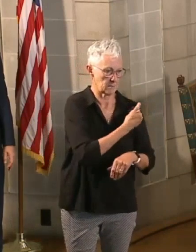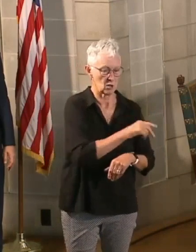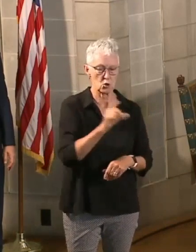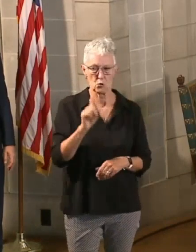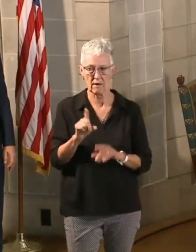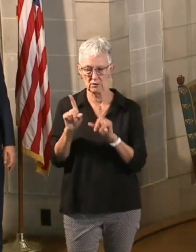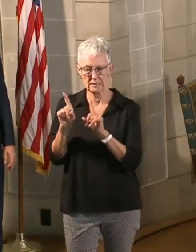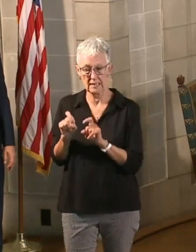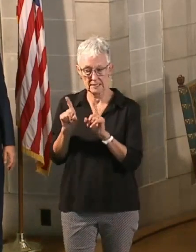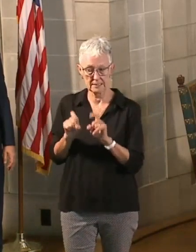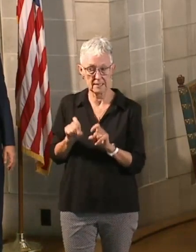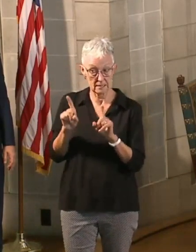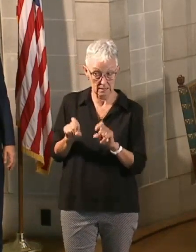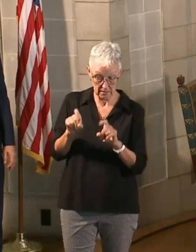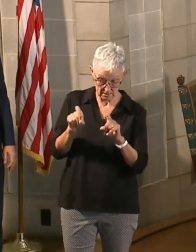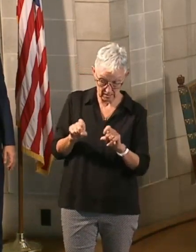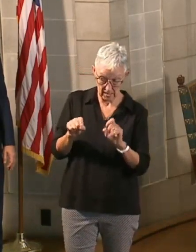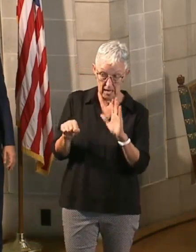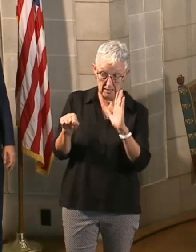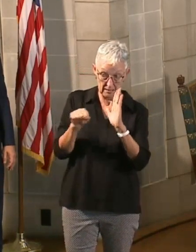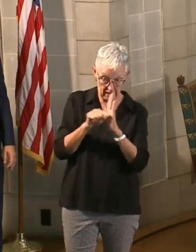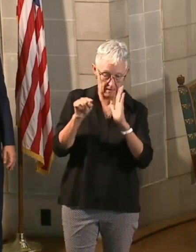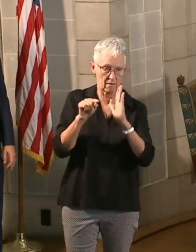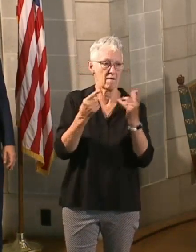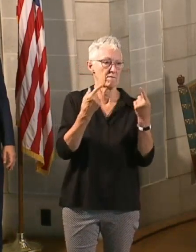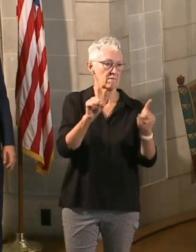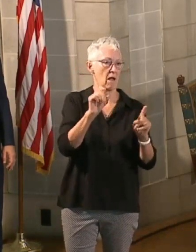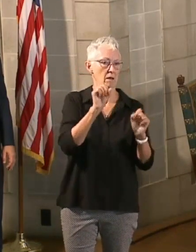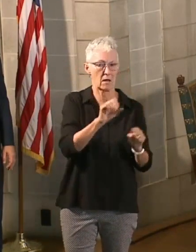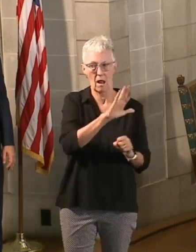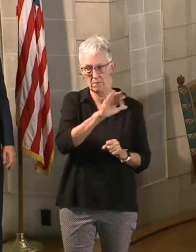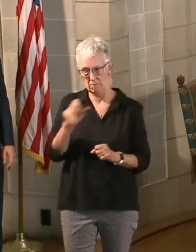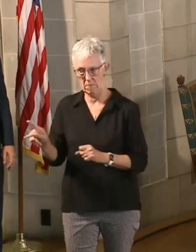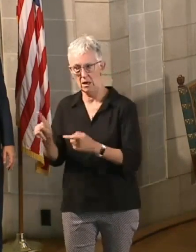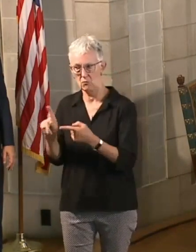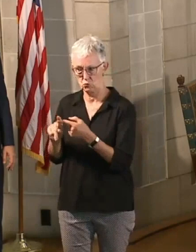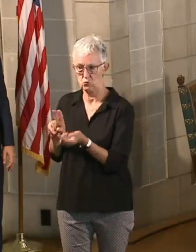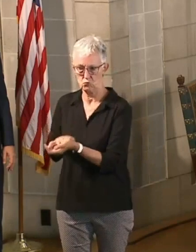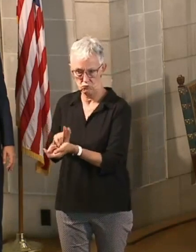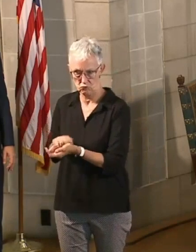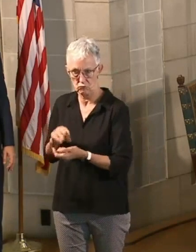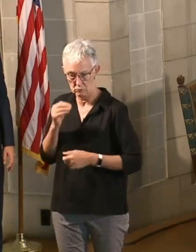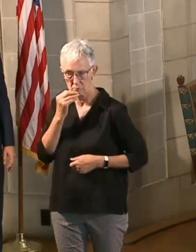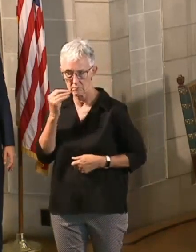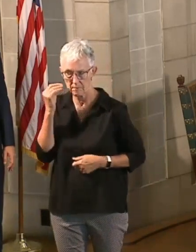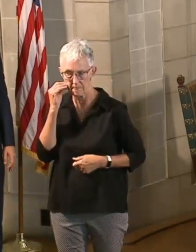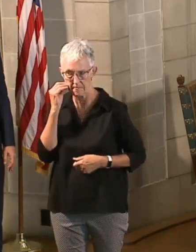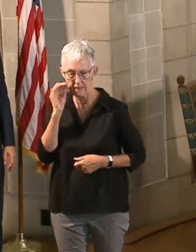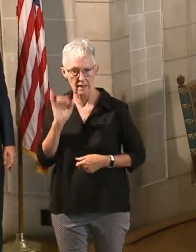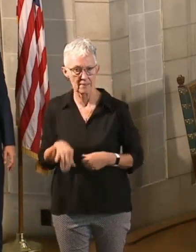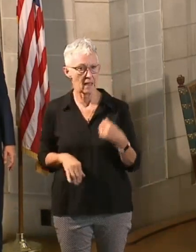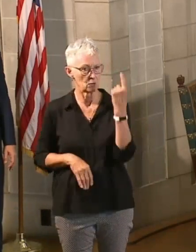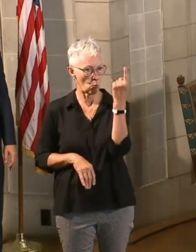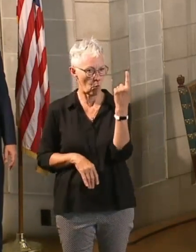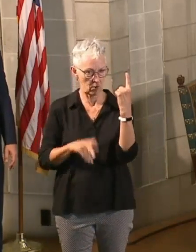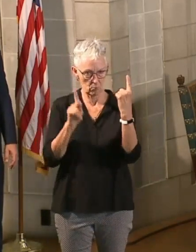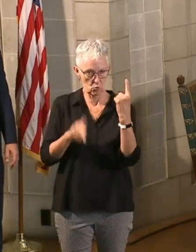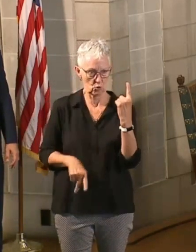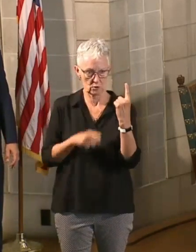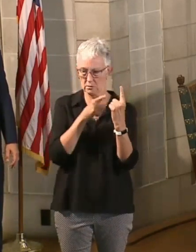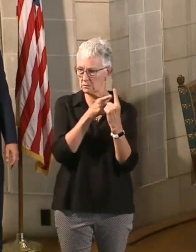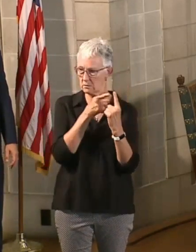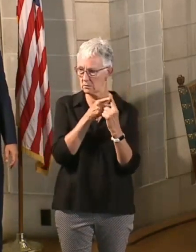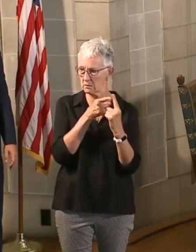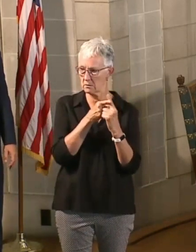rounds of testing where you still test positive before you get that test negative and go back. Well, that's only one person. So we don't